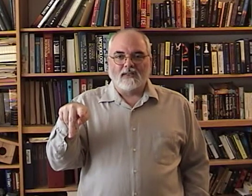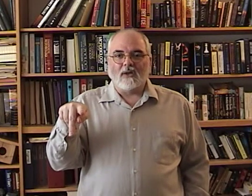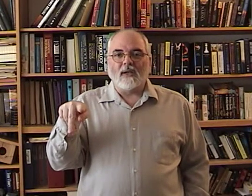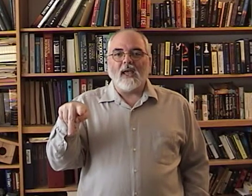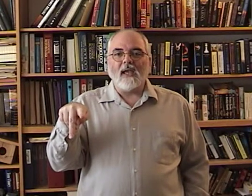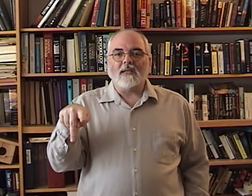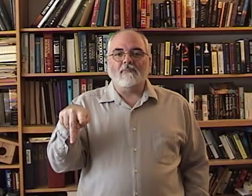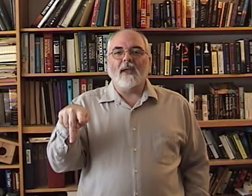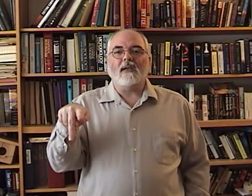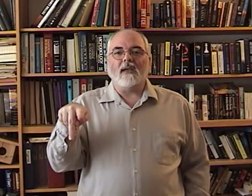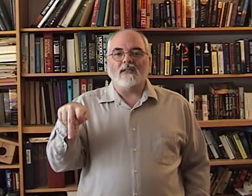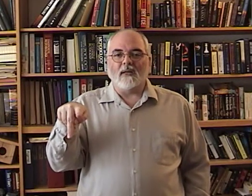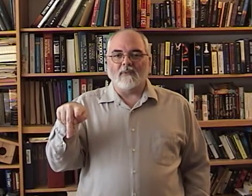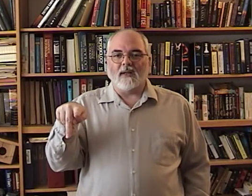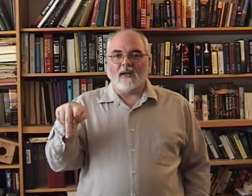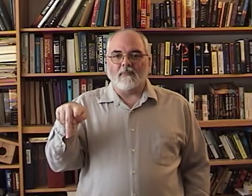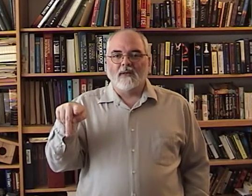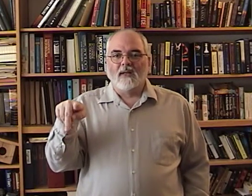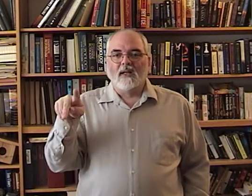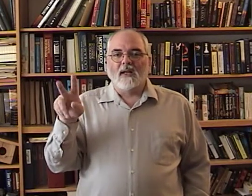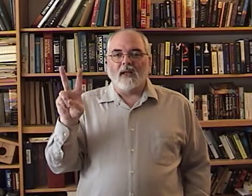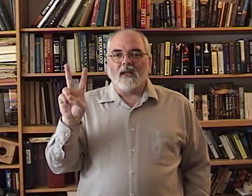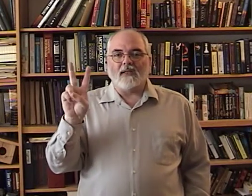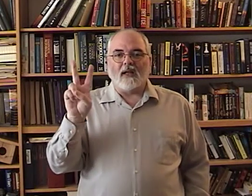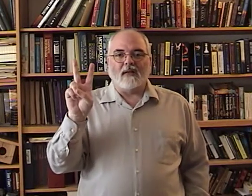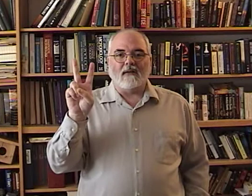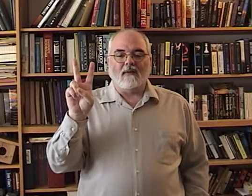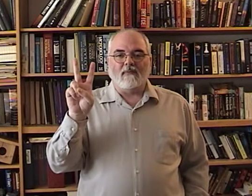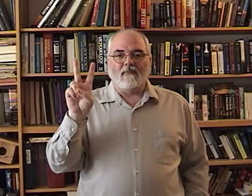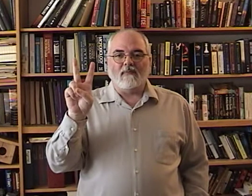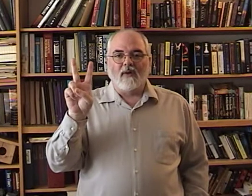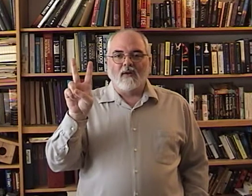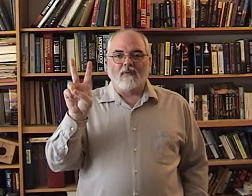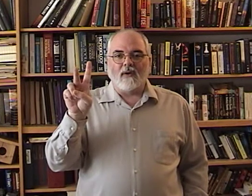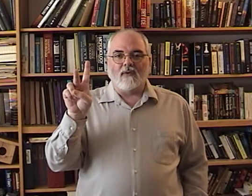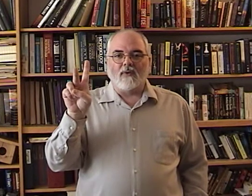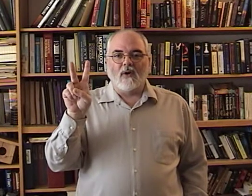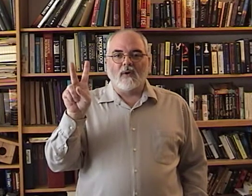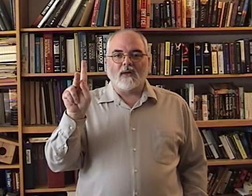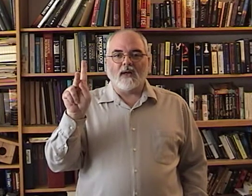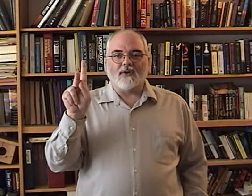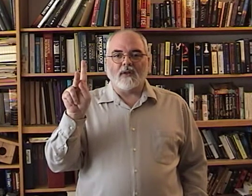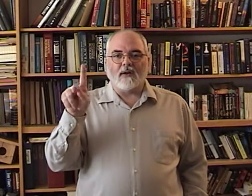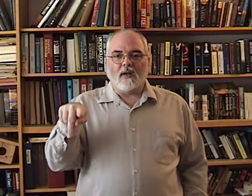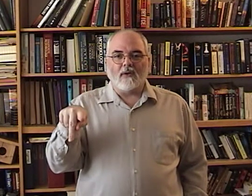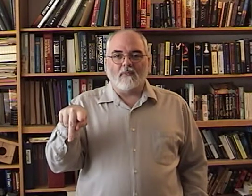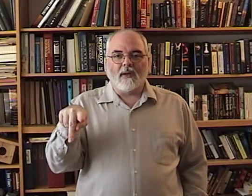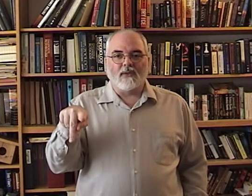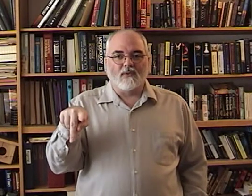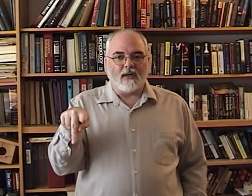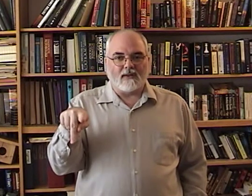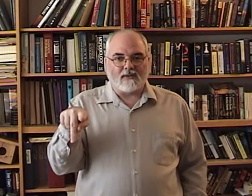So, K is picking something up. Again, it's like finger forward, touch the knuckle, bend the wrist.